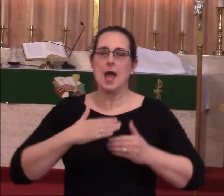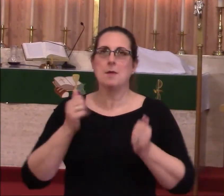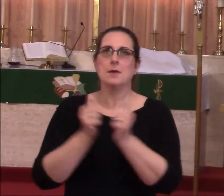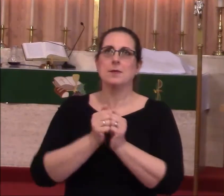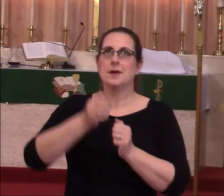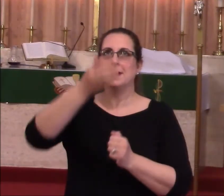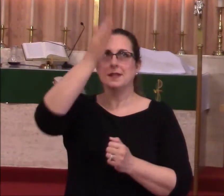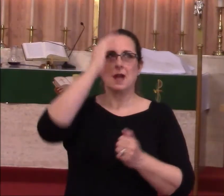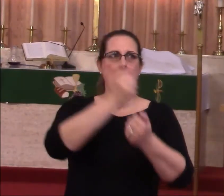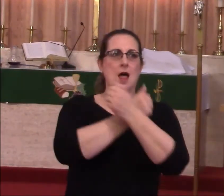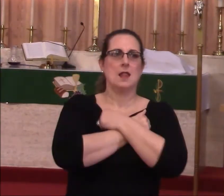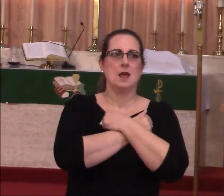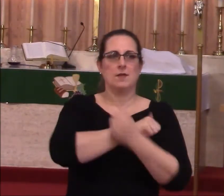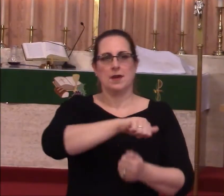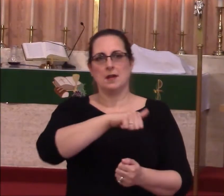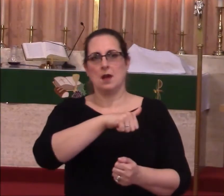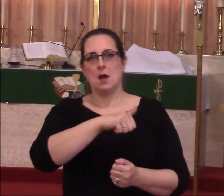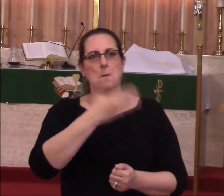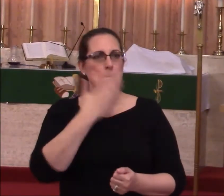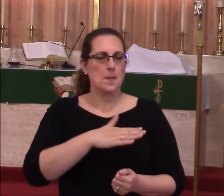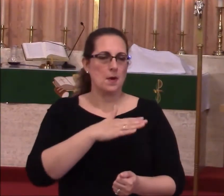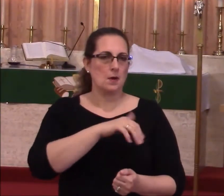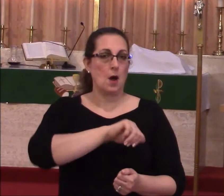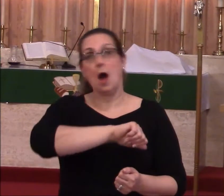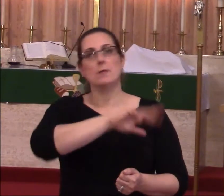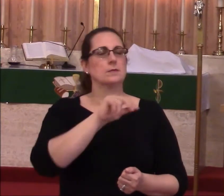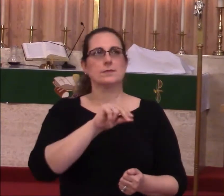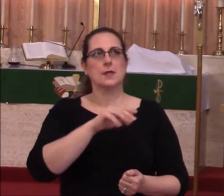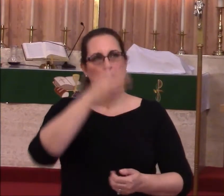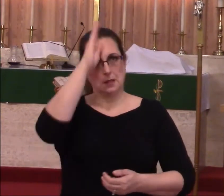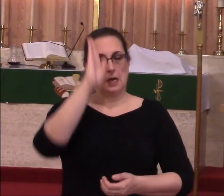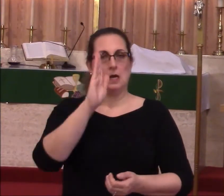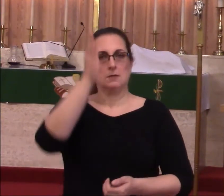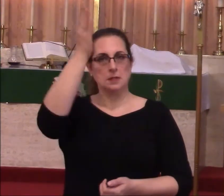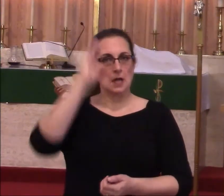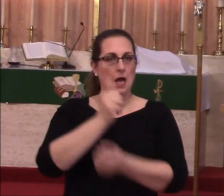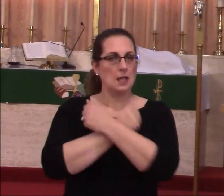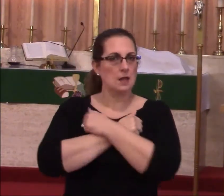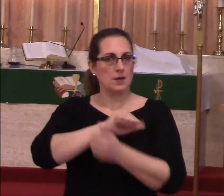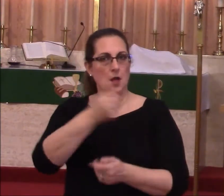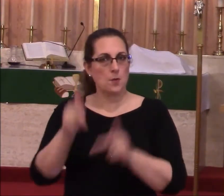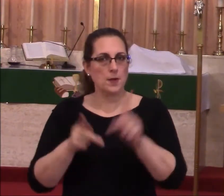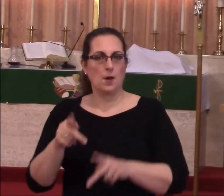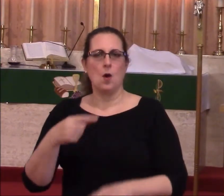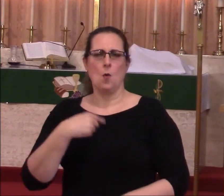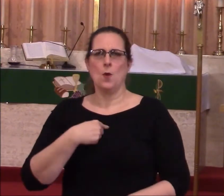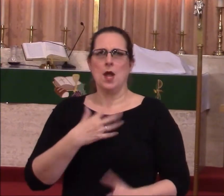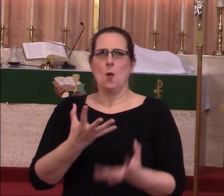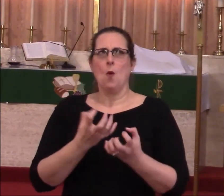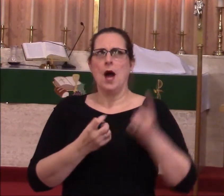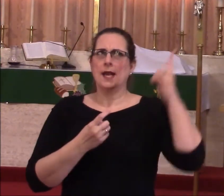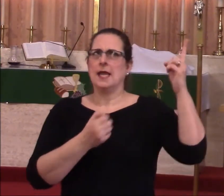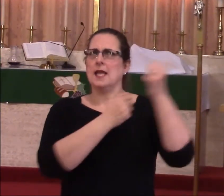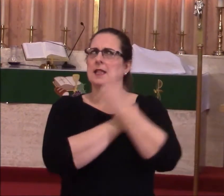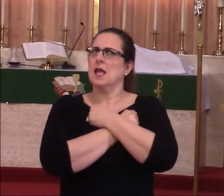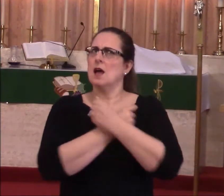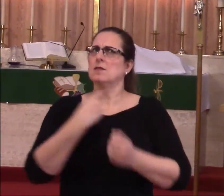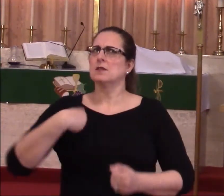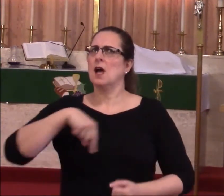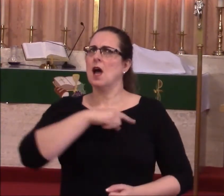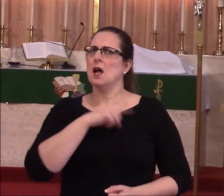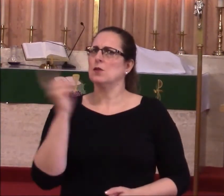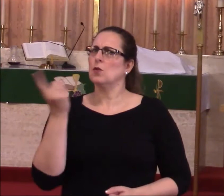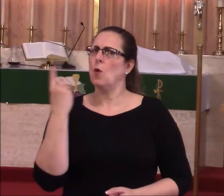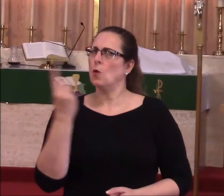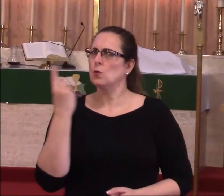God loving someone else. We want to be treated like the only child. We want to be treated like we're the only one that matters.